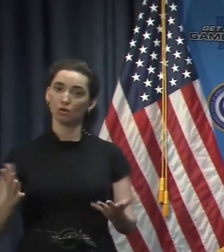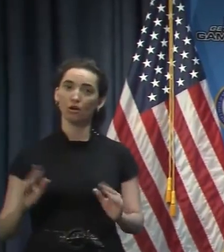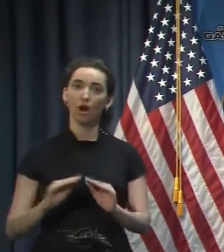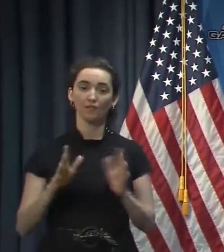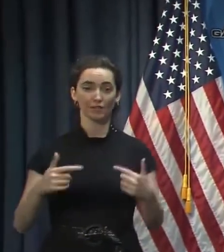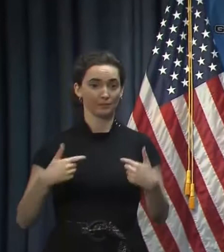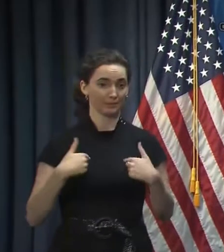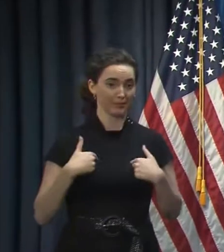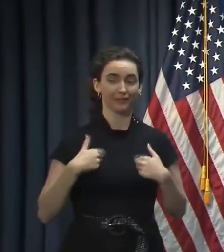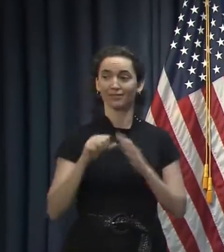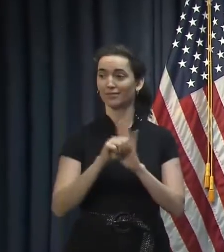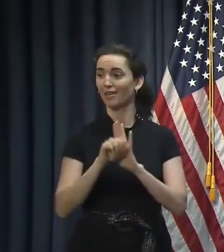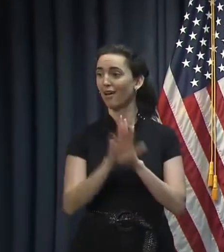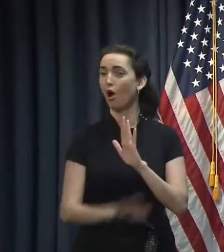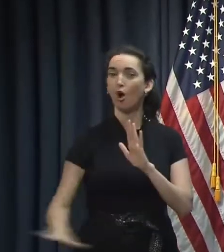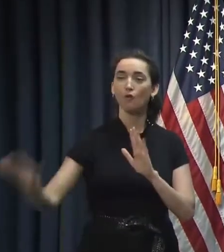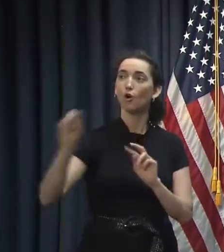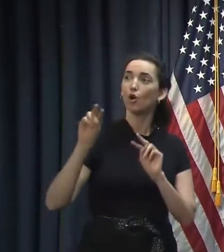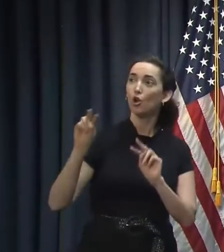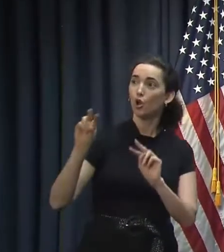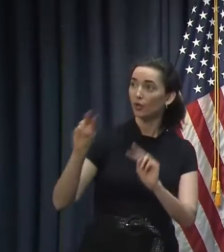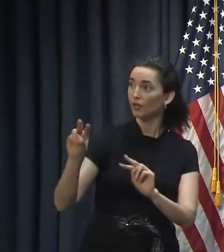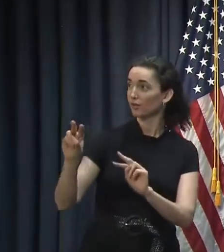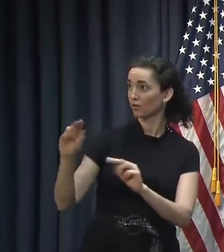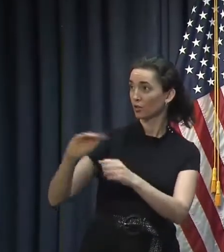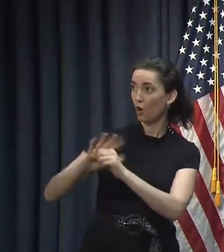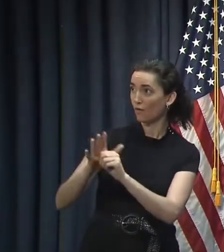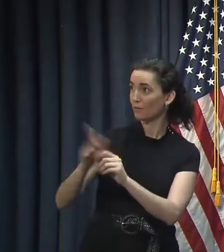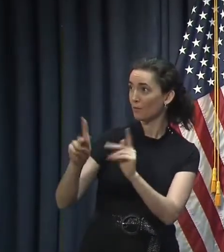looking forward to the day when the number of deaths is zero.